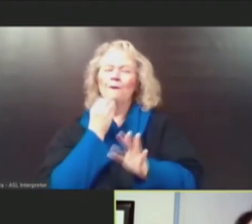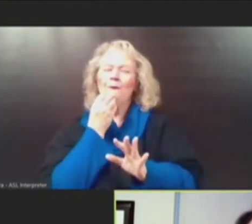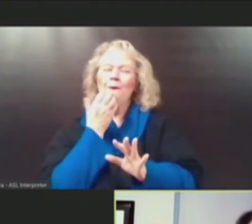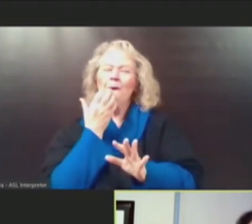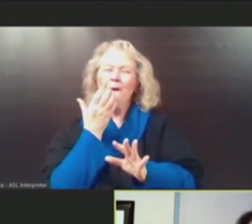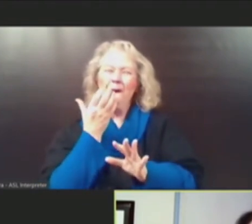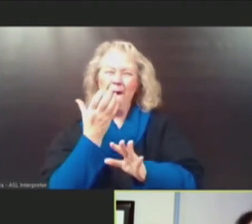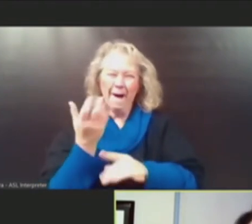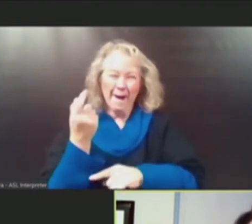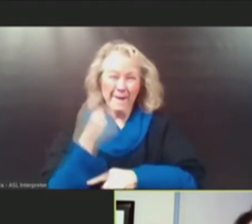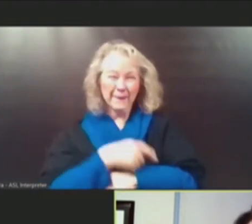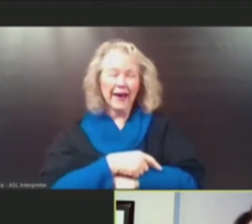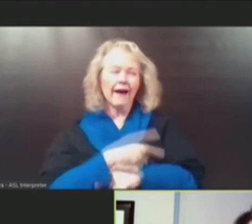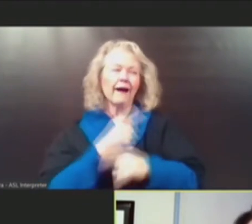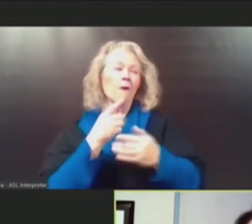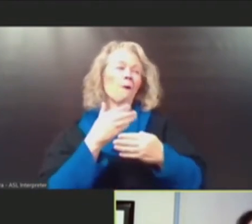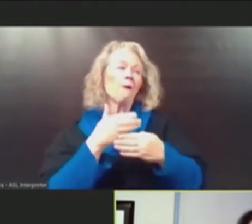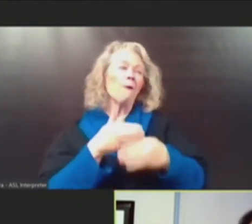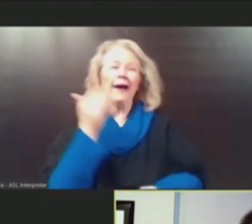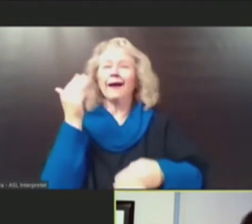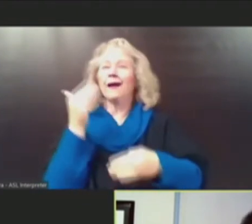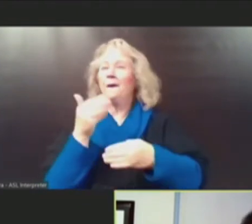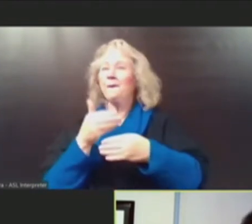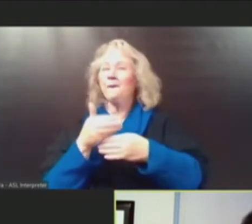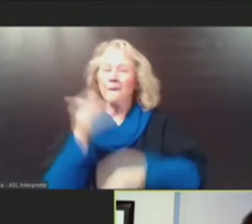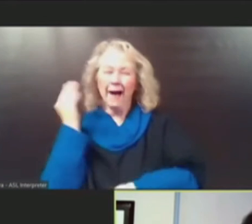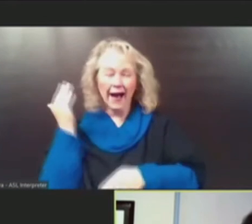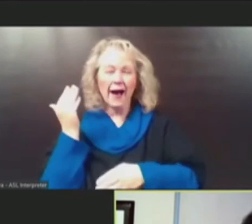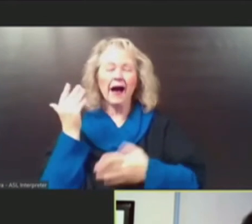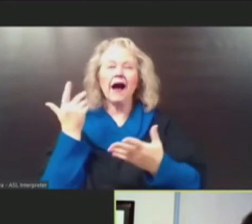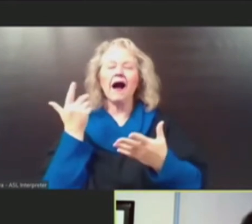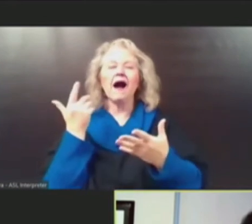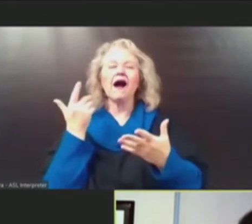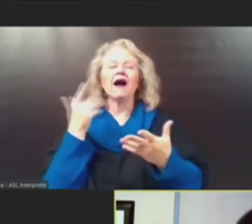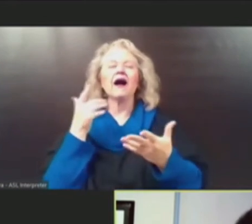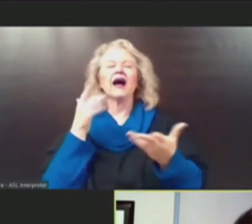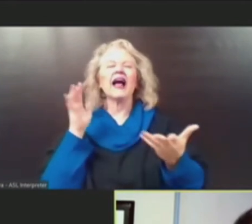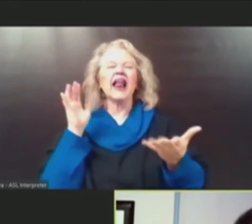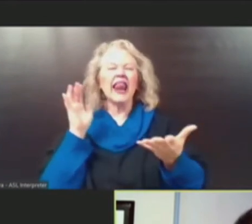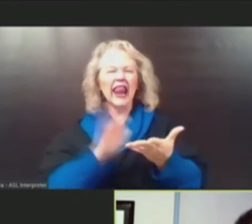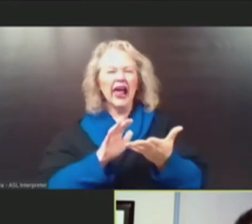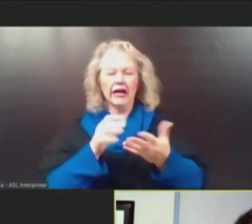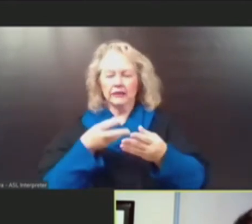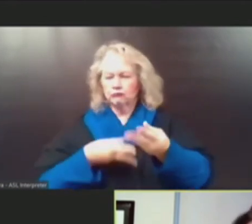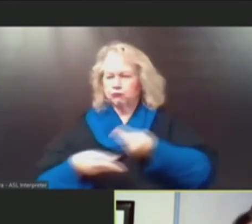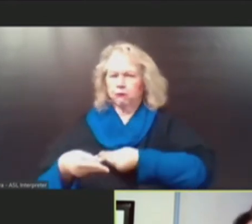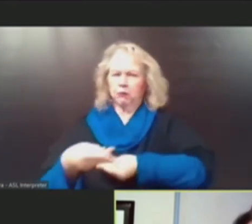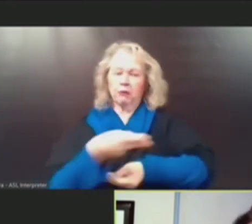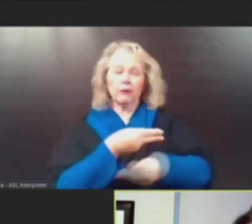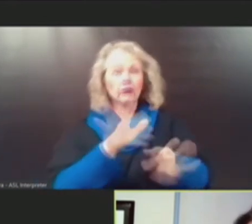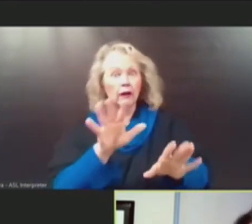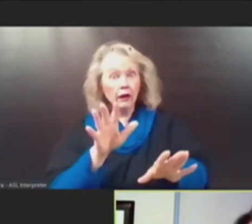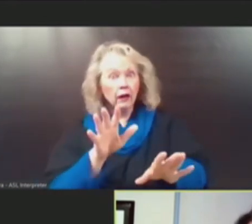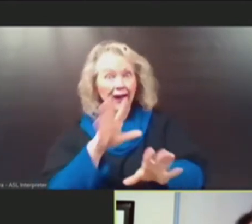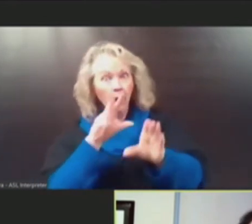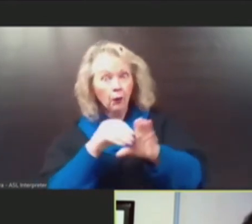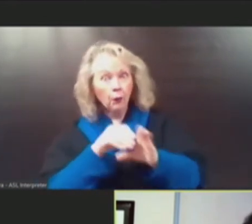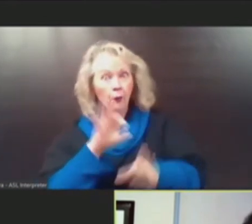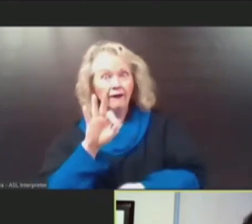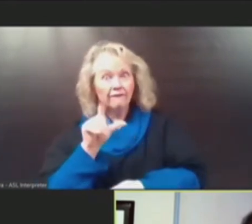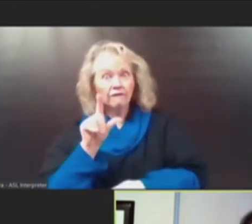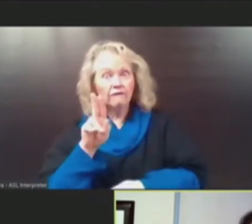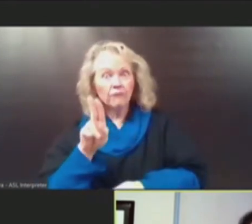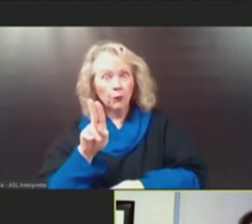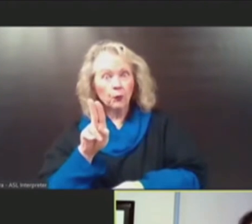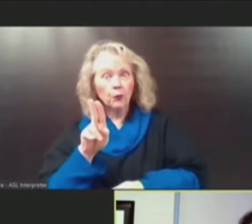to times when people can open windows, to allow less respiratory viruses, including flu, let me tell you, which we also do